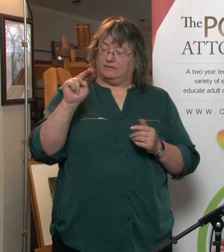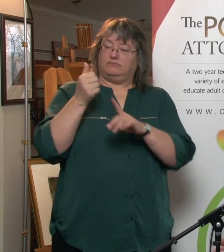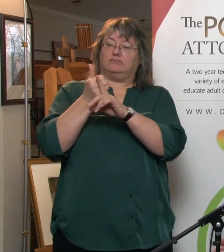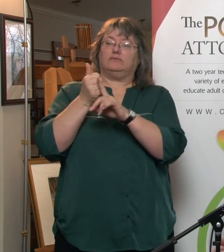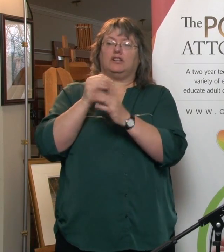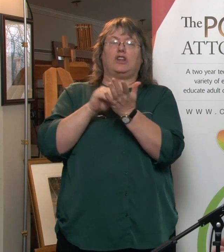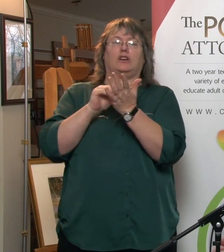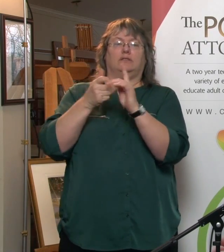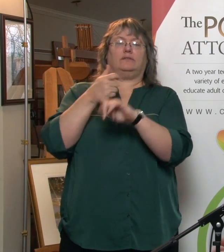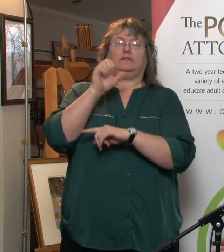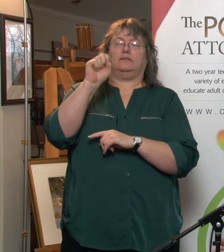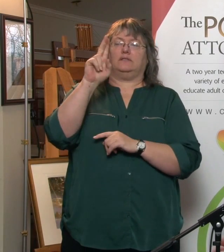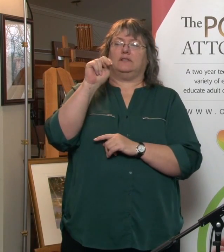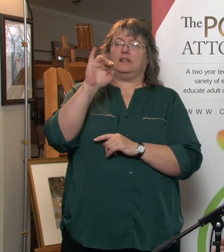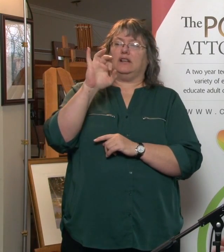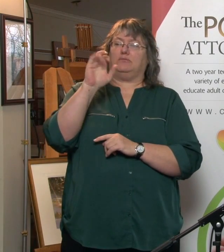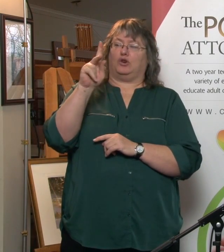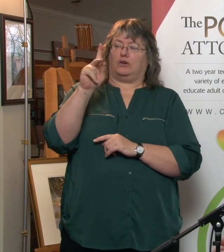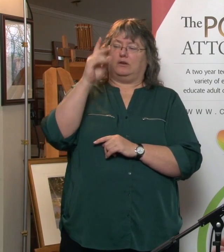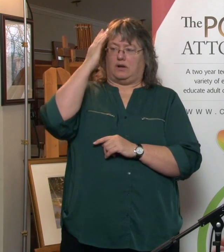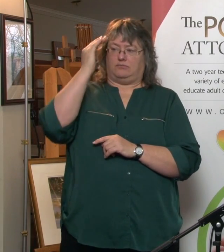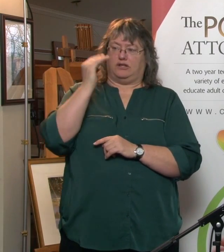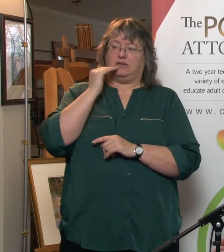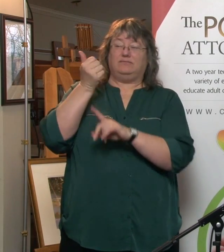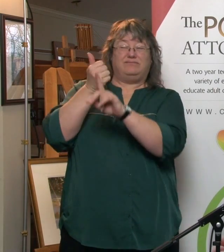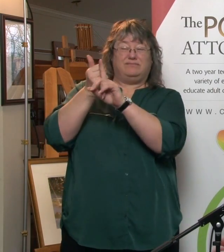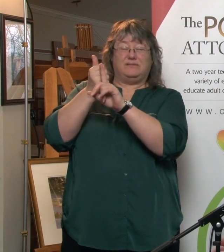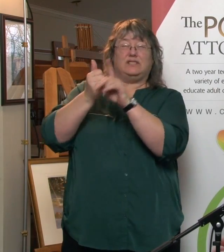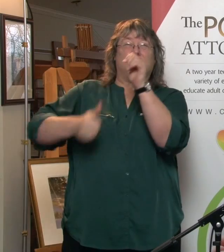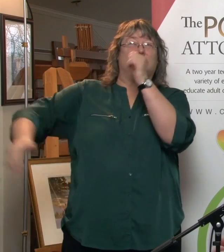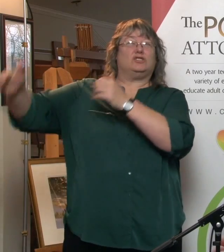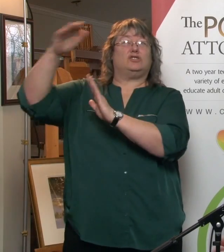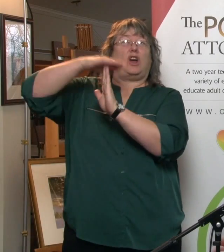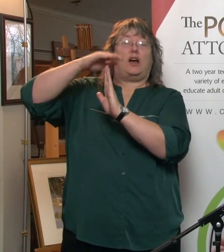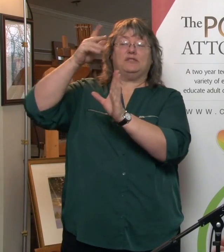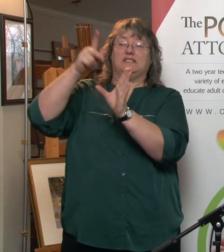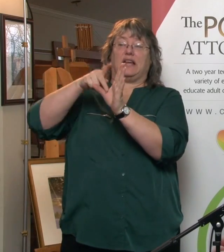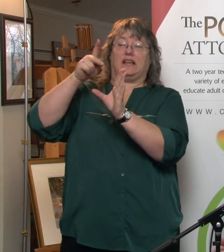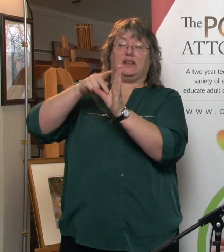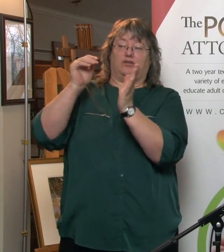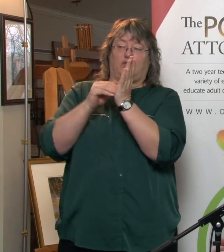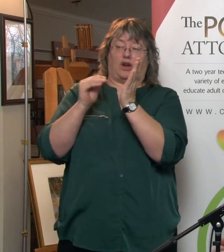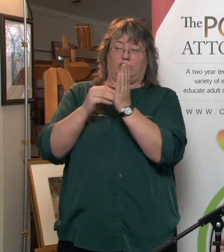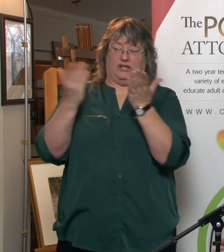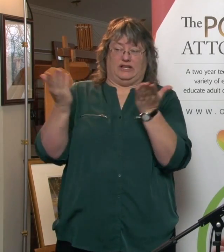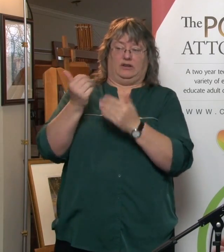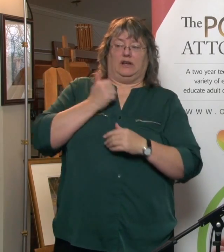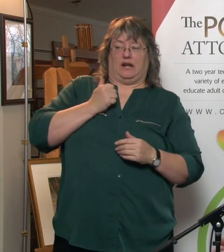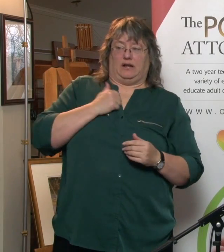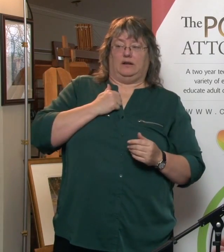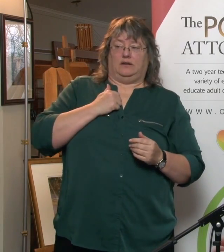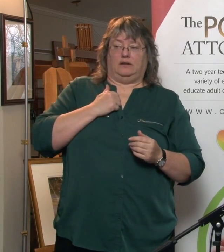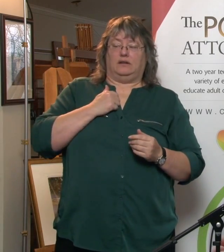Sunnybrook, and he is probably the top psychiatric doctor in Canada dealing with capacity